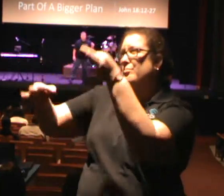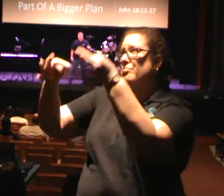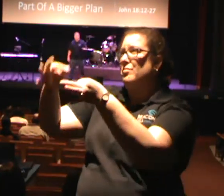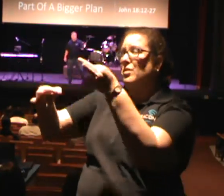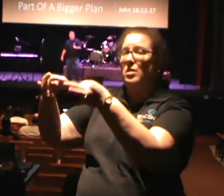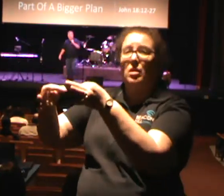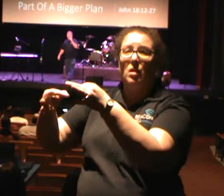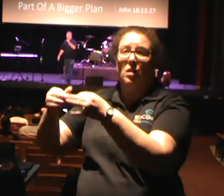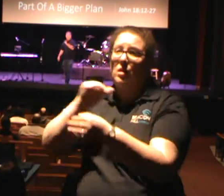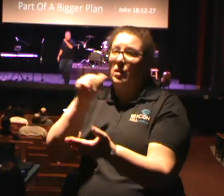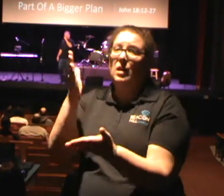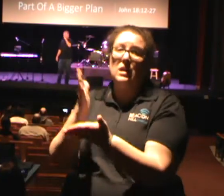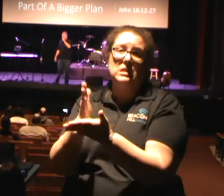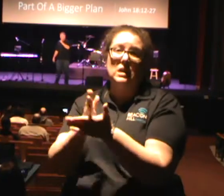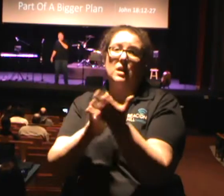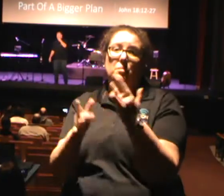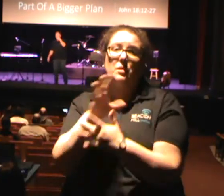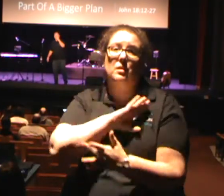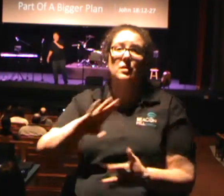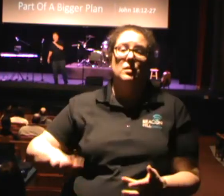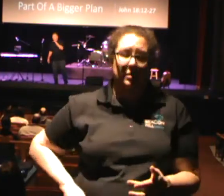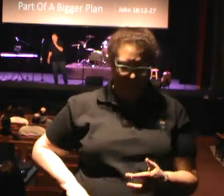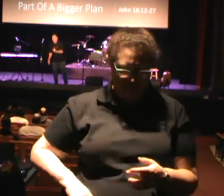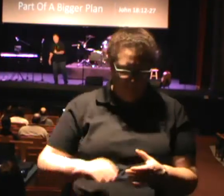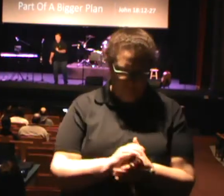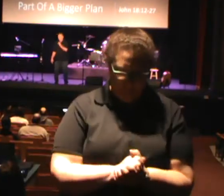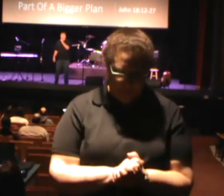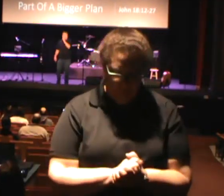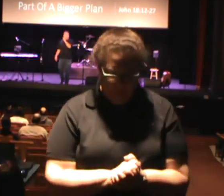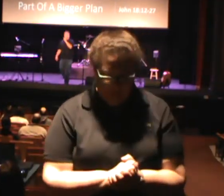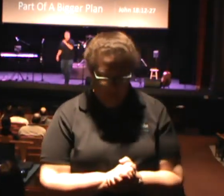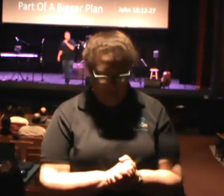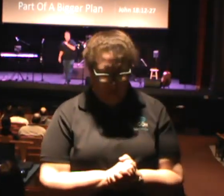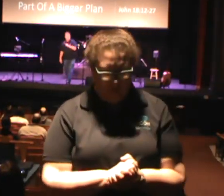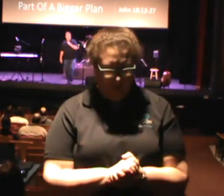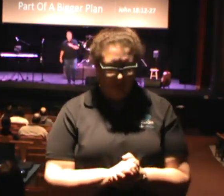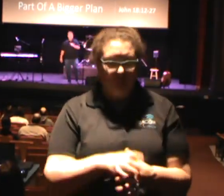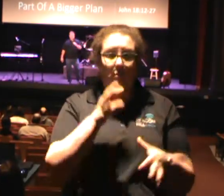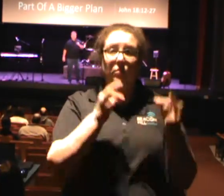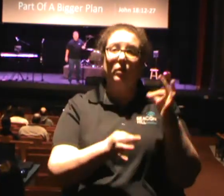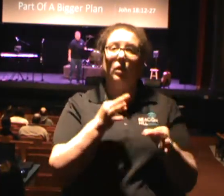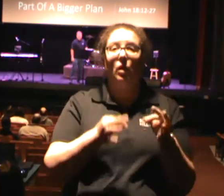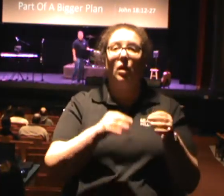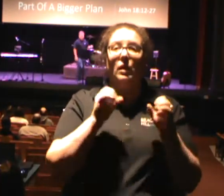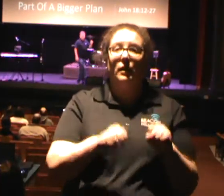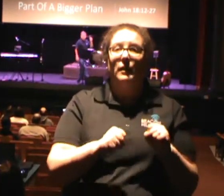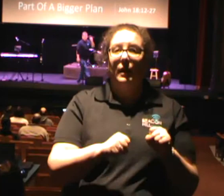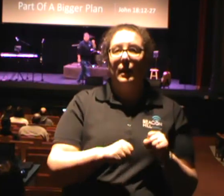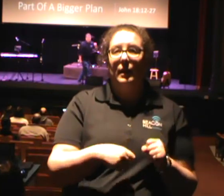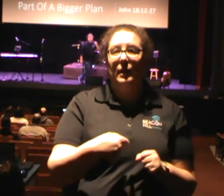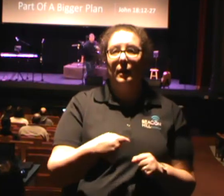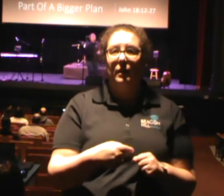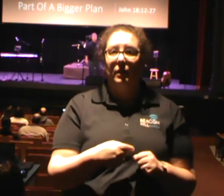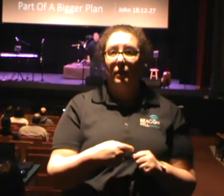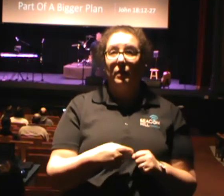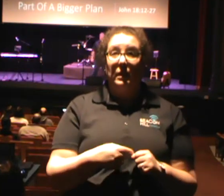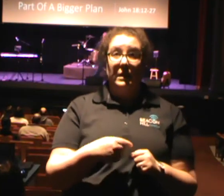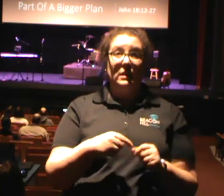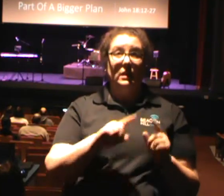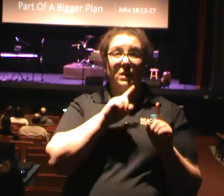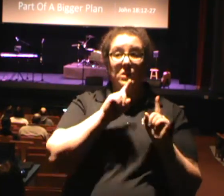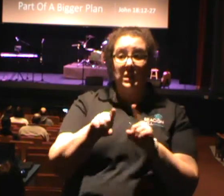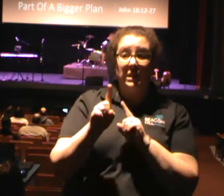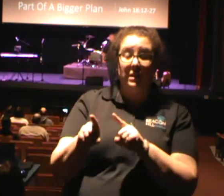Supreme Court can even try to dictate religious laws, but it won't stop Jesus Christ because the Supreme Court